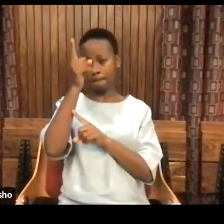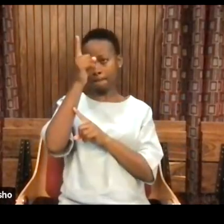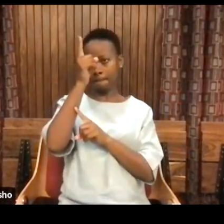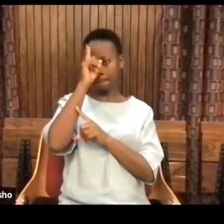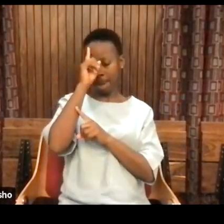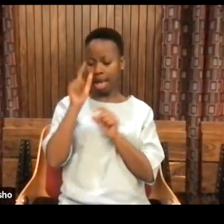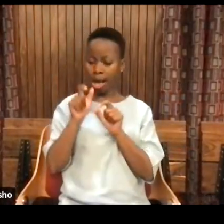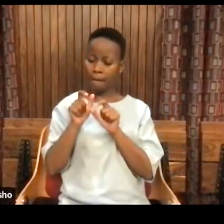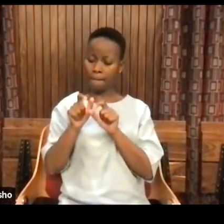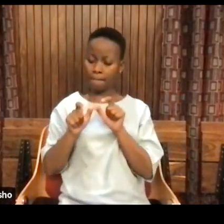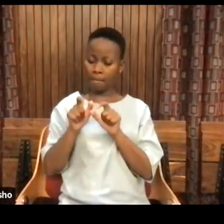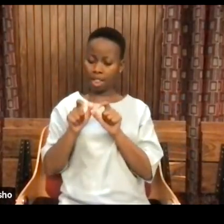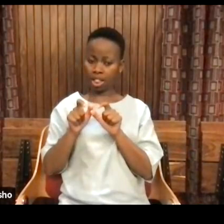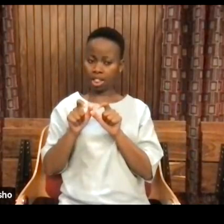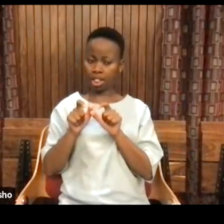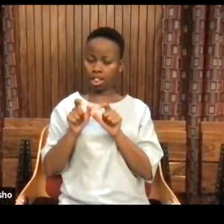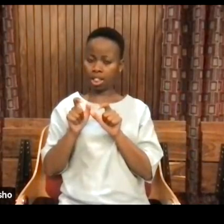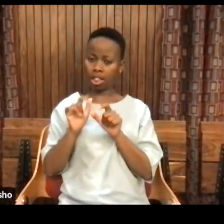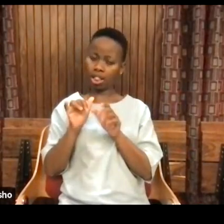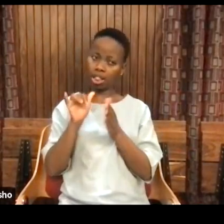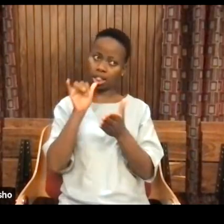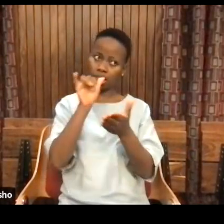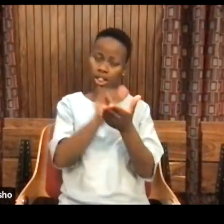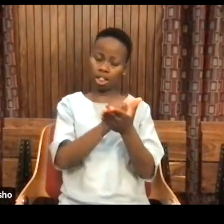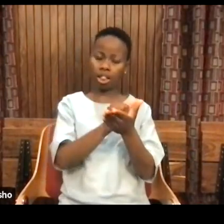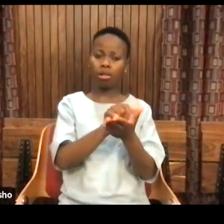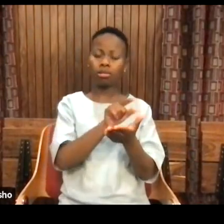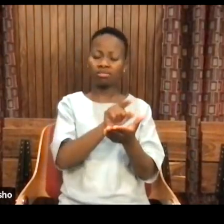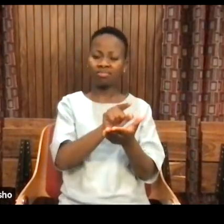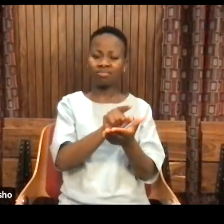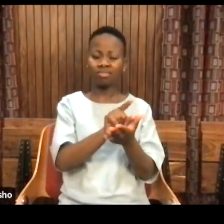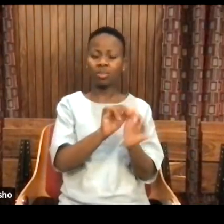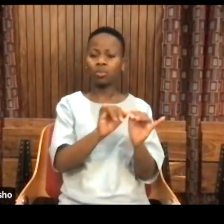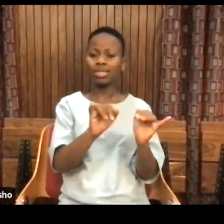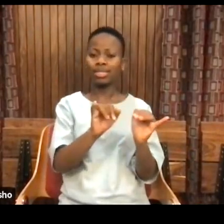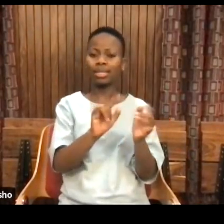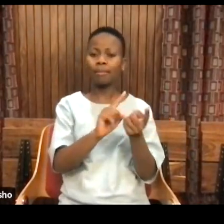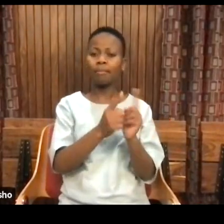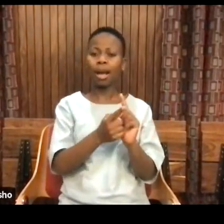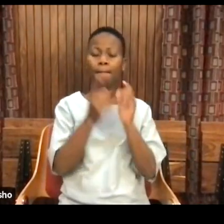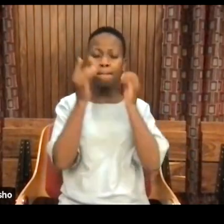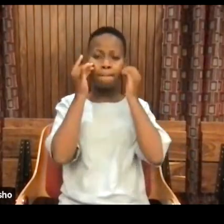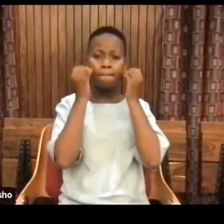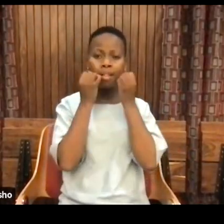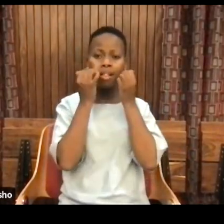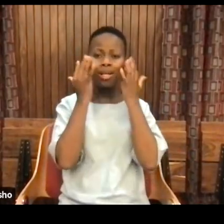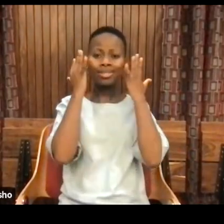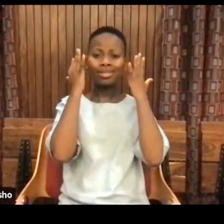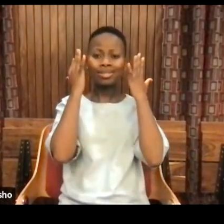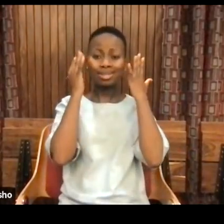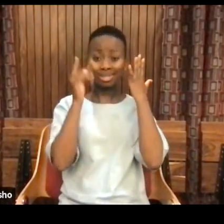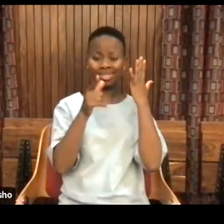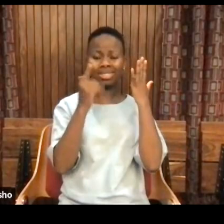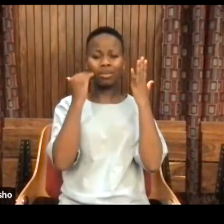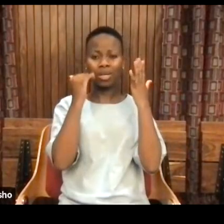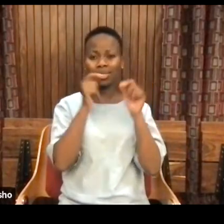adapted to vitamin D deficiency. And that realization, which was in Central Asia,